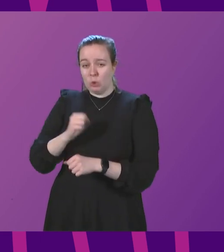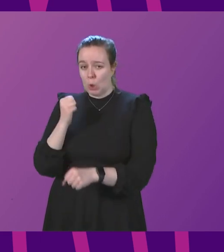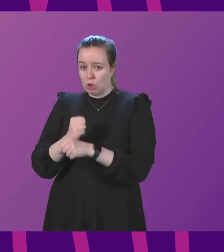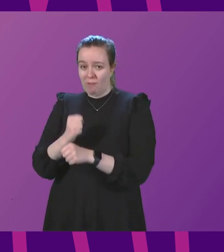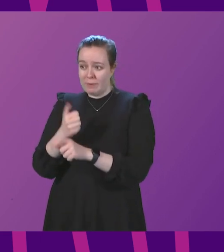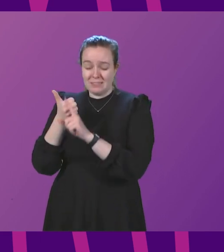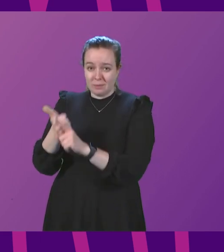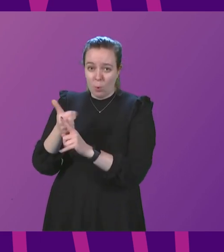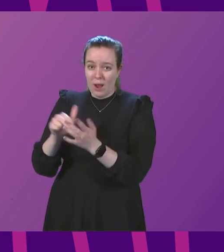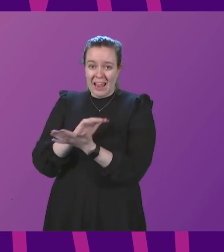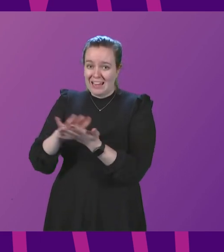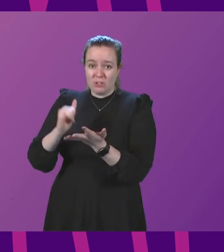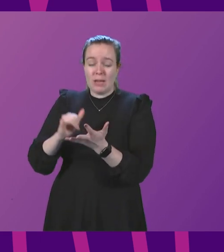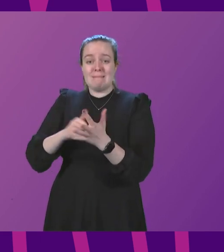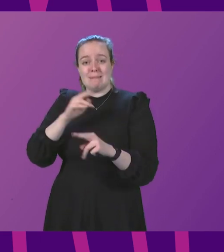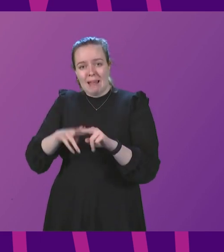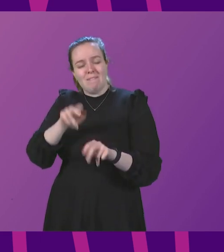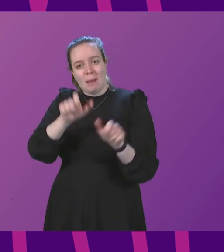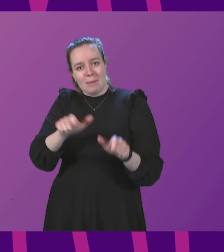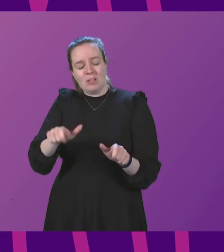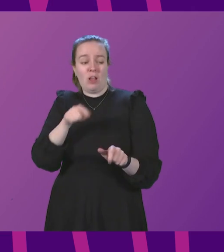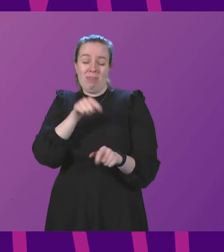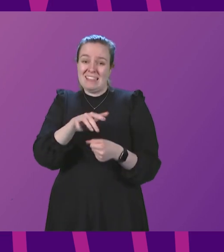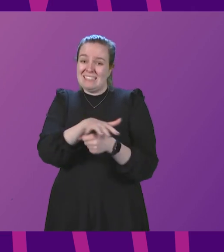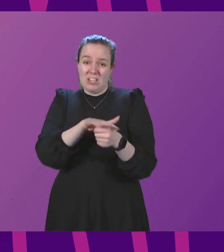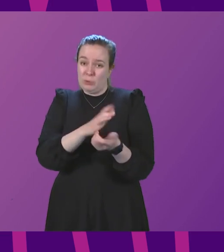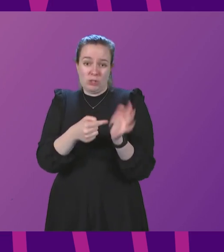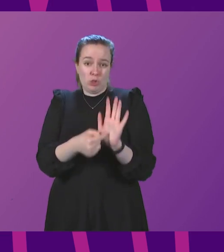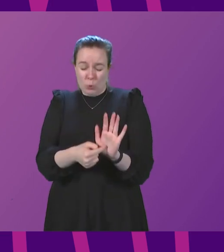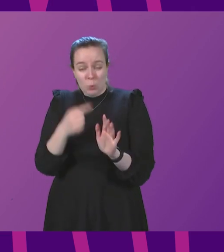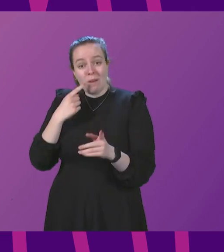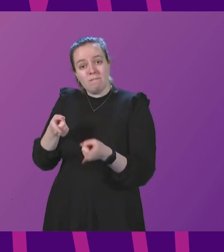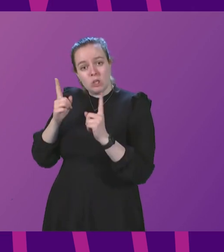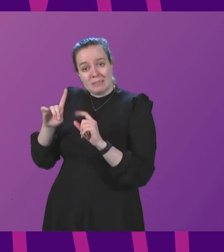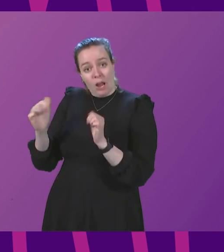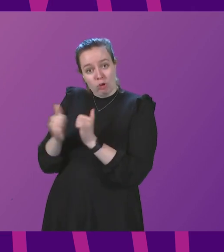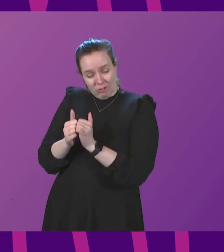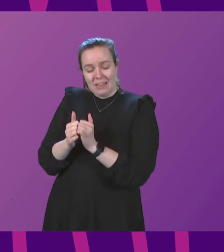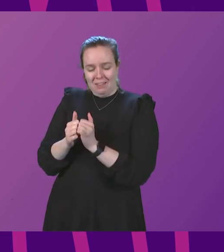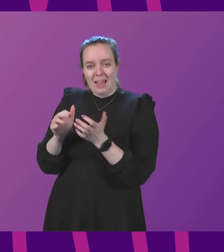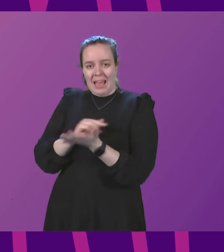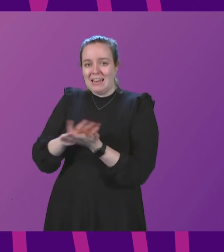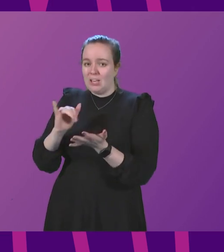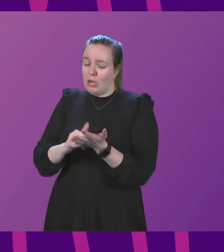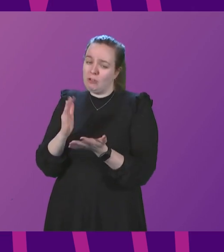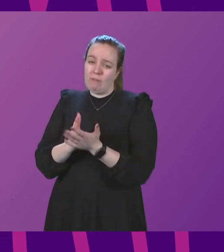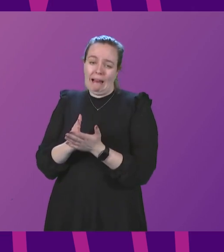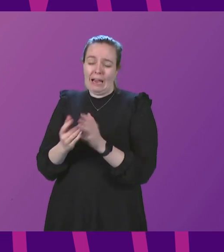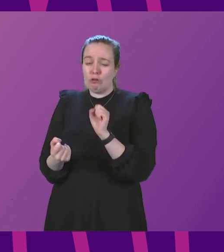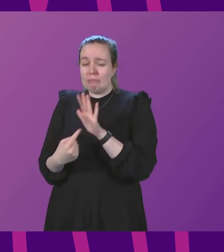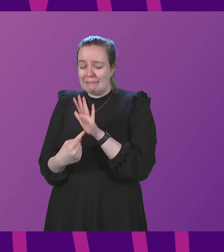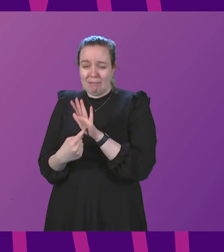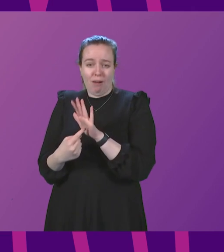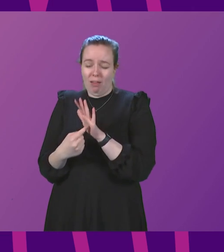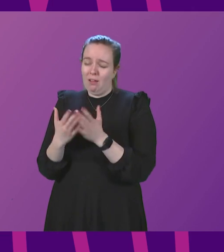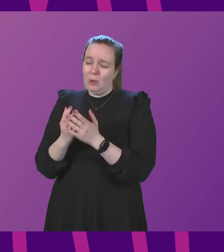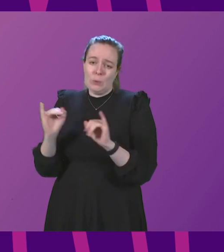hardworking NHS staff and patients and this situation reflects that does the First Minister agree with me that the NHS is in a critical condition that it's